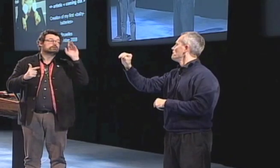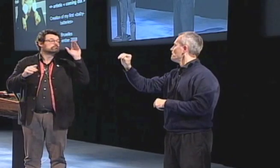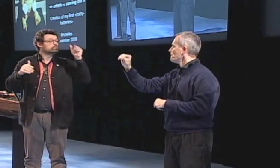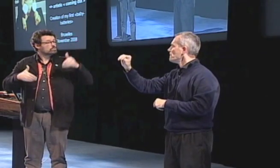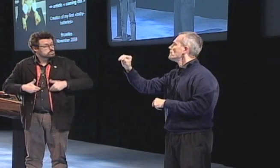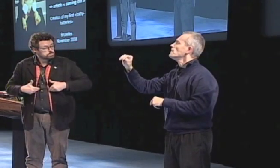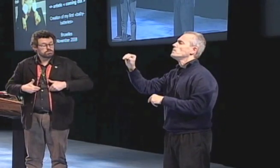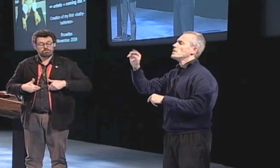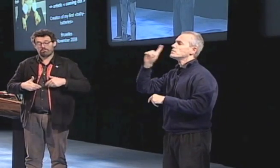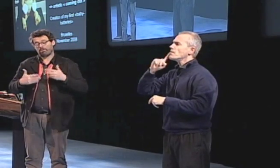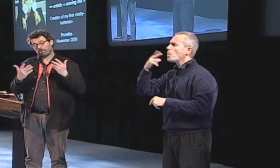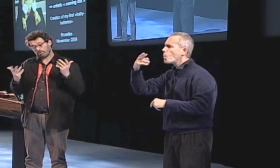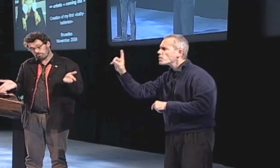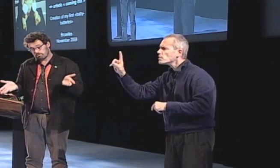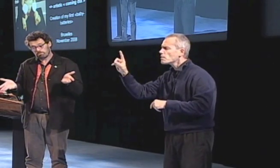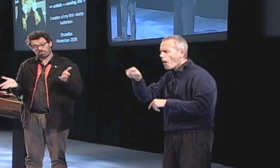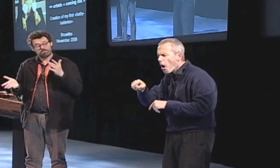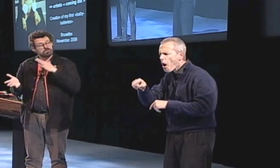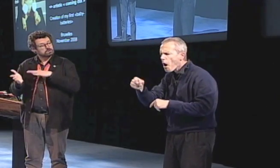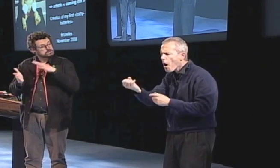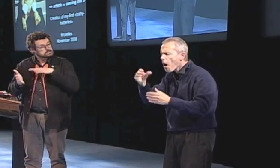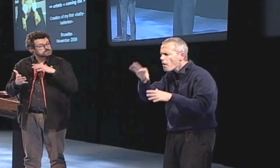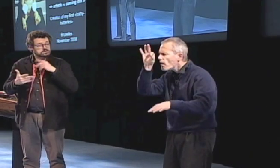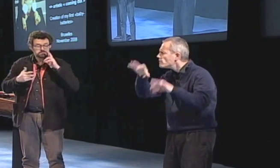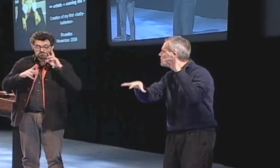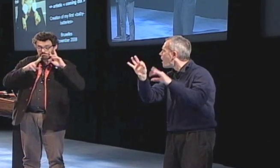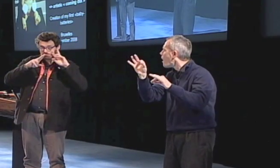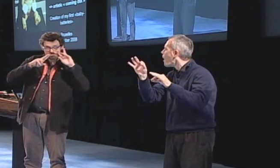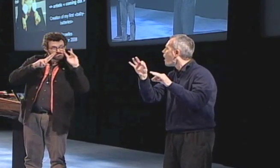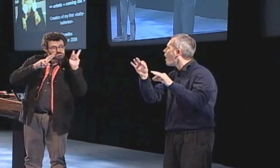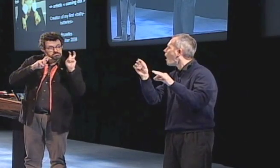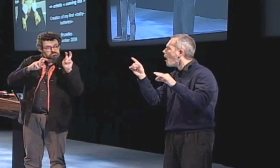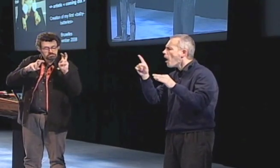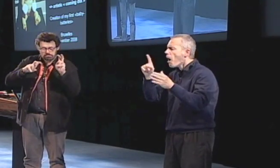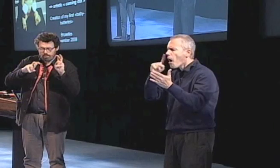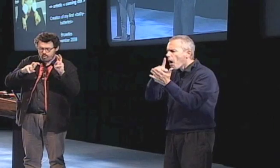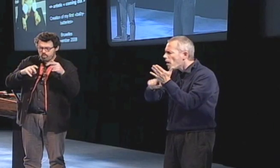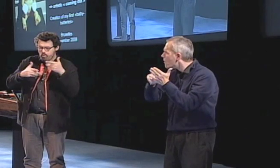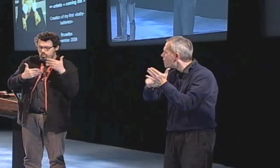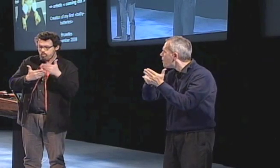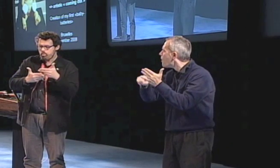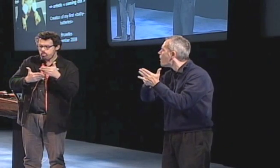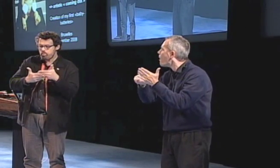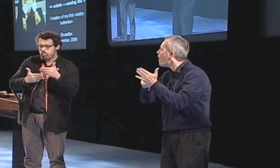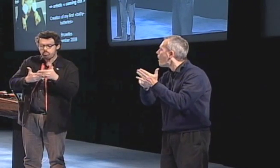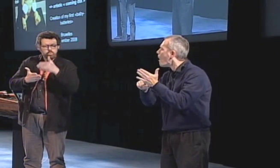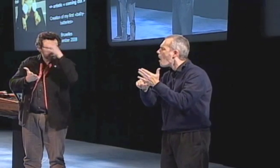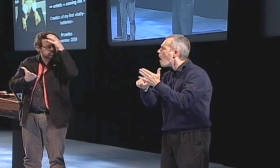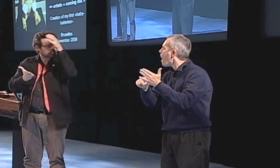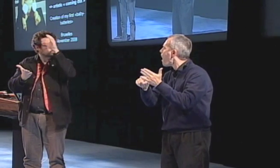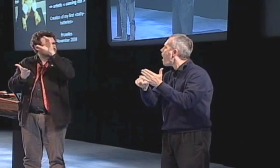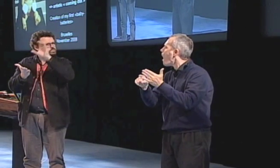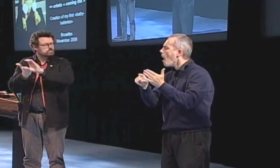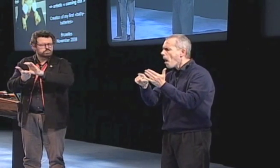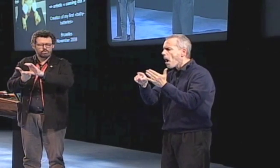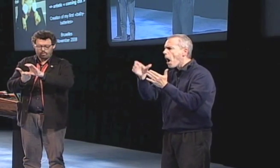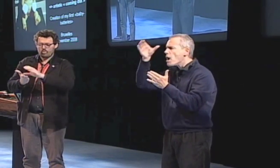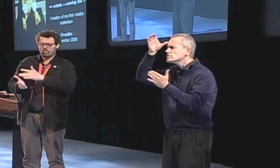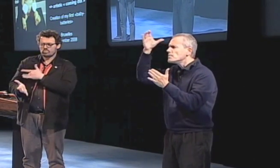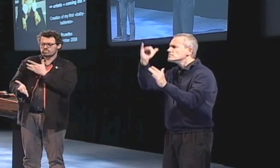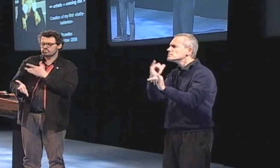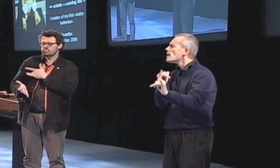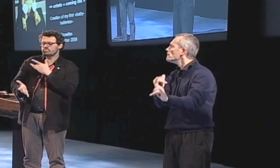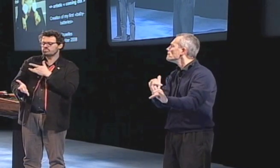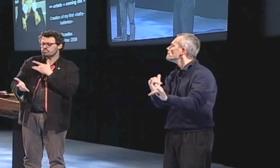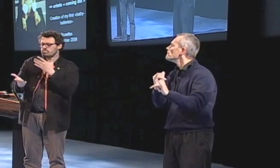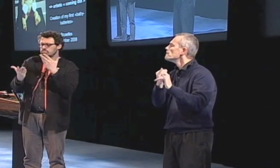I found the word audism. I found the word deafness and handicap. I found